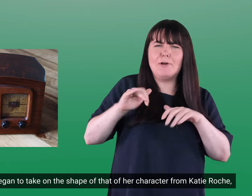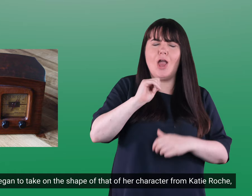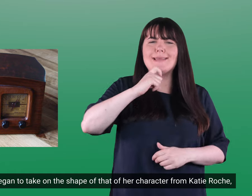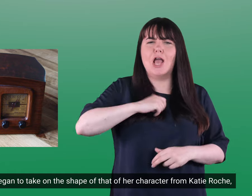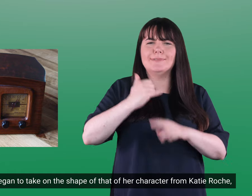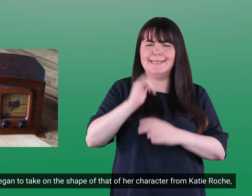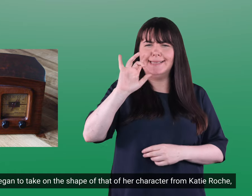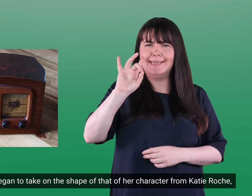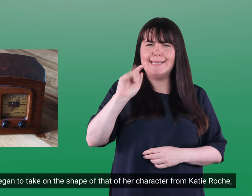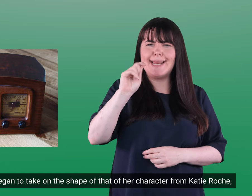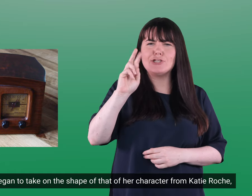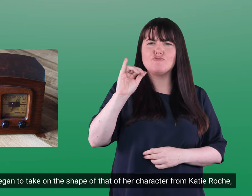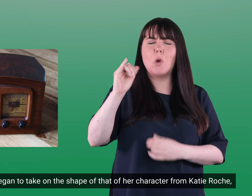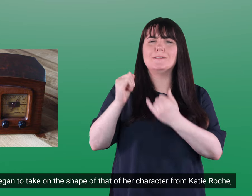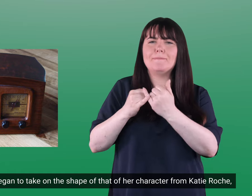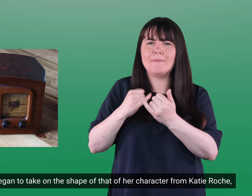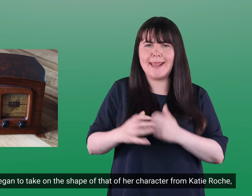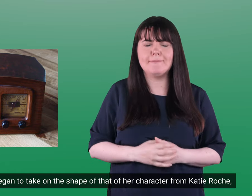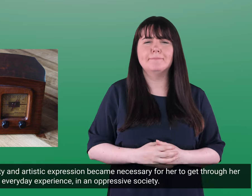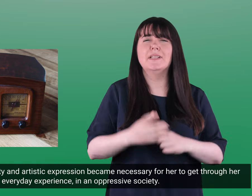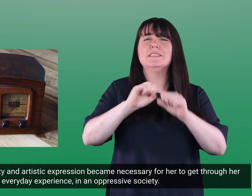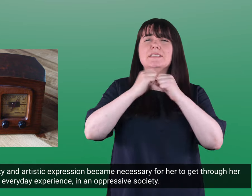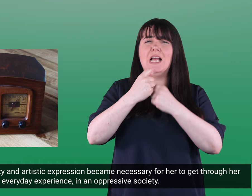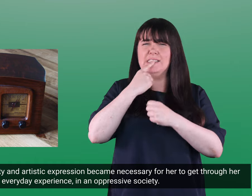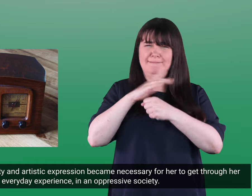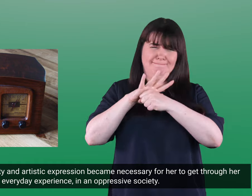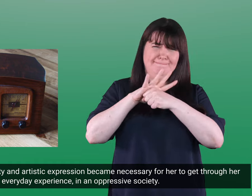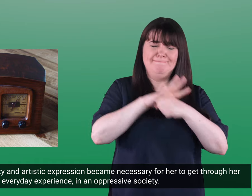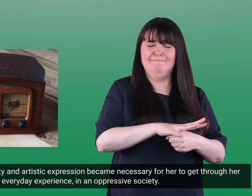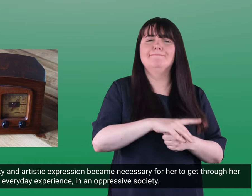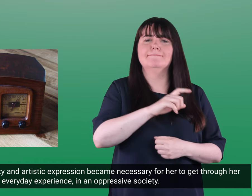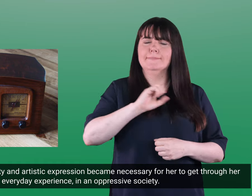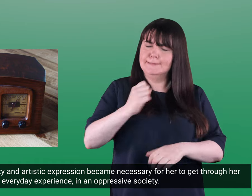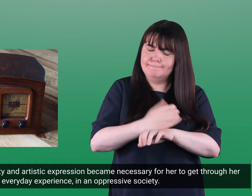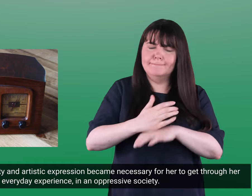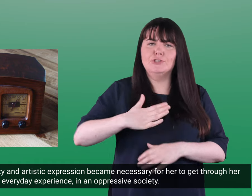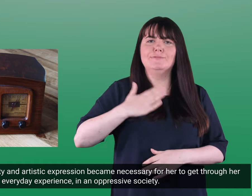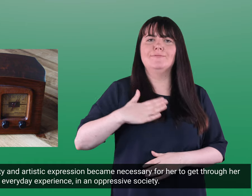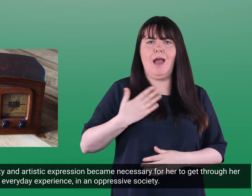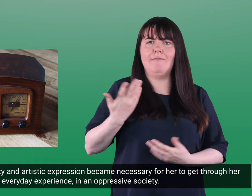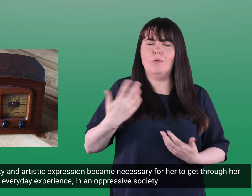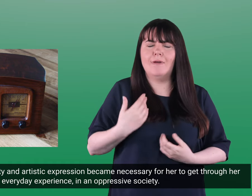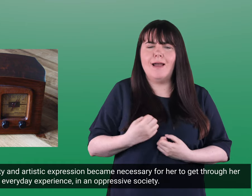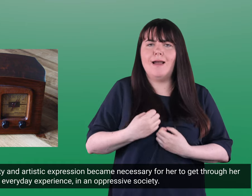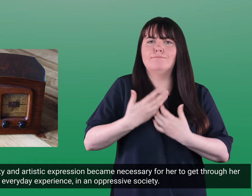theatres. In a sense her life began to take the shape of that of her character from Katie Roach in that her vivid creativity and artistic